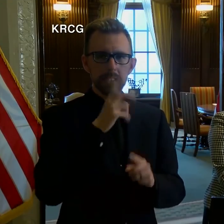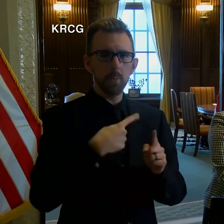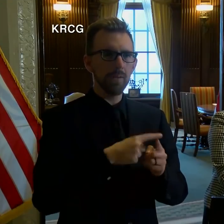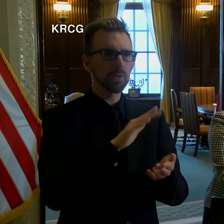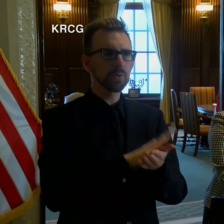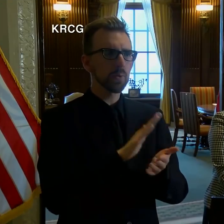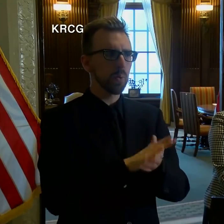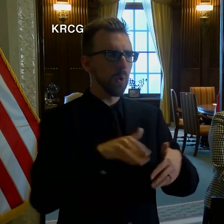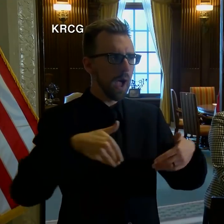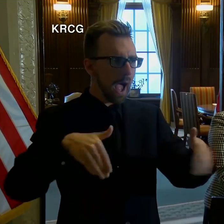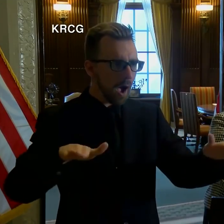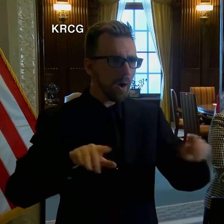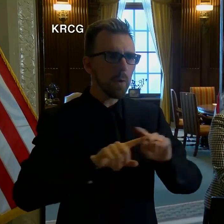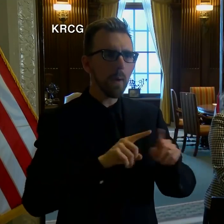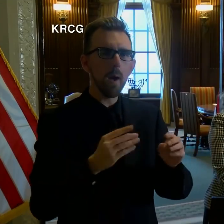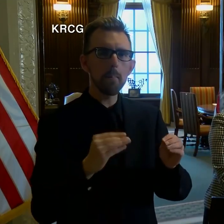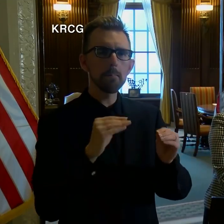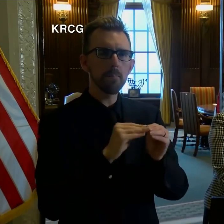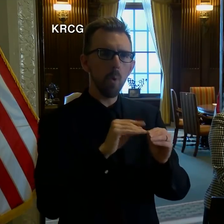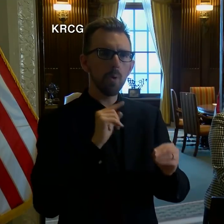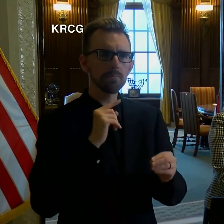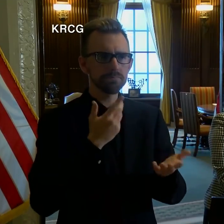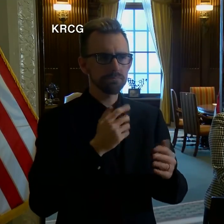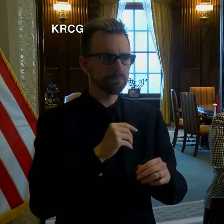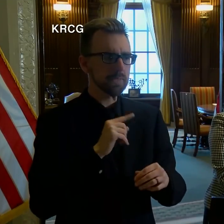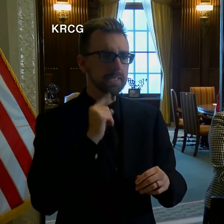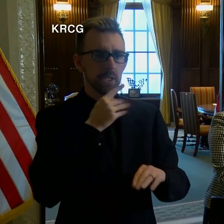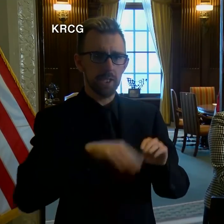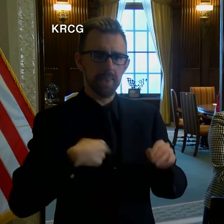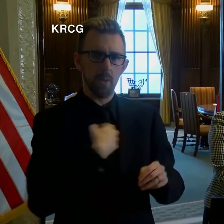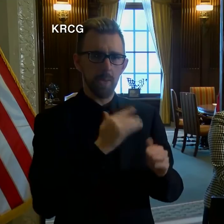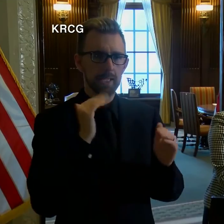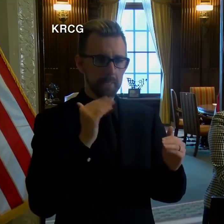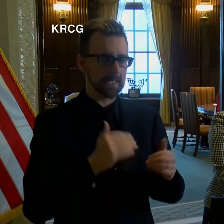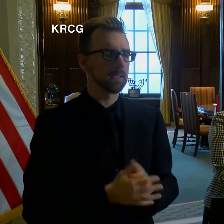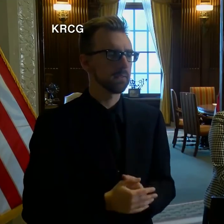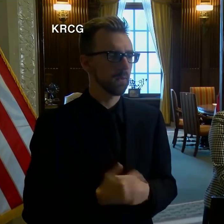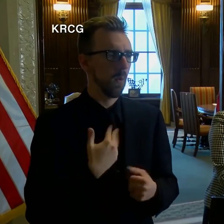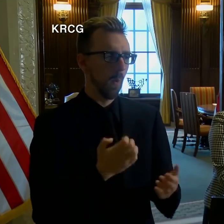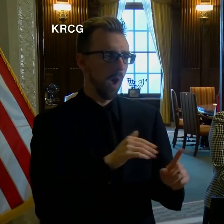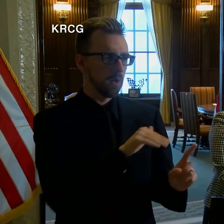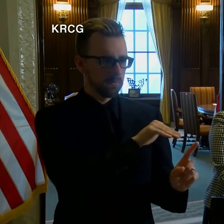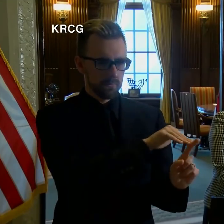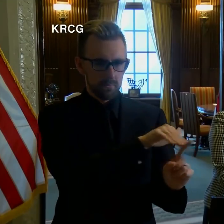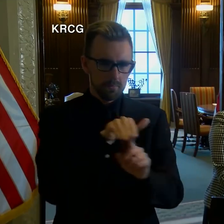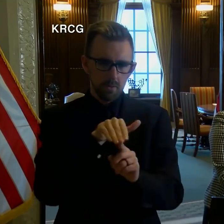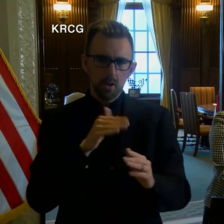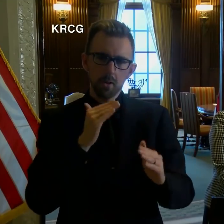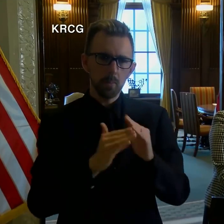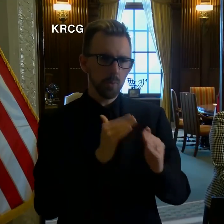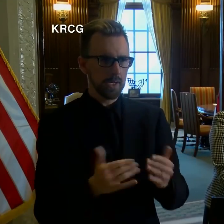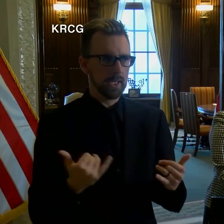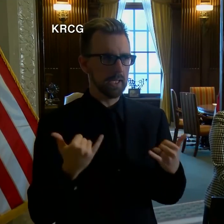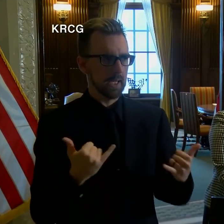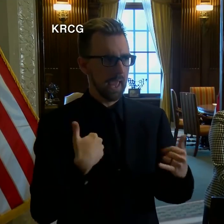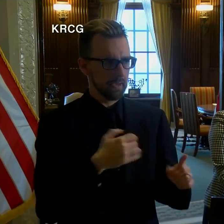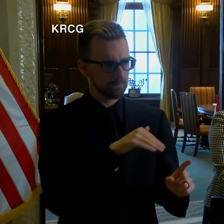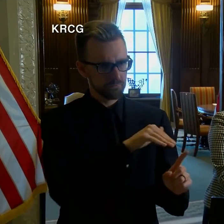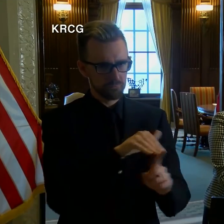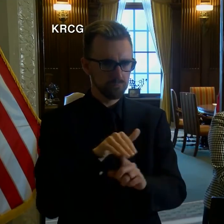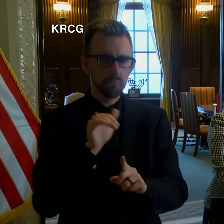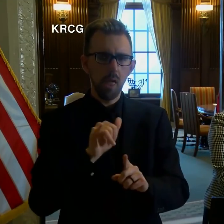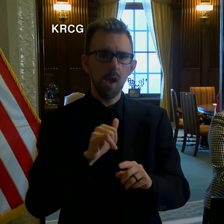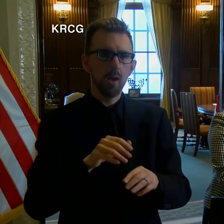school out, but it's much more substantial than we would have expected. So, I just want to remind the community today that our